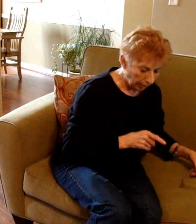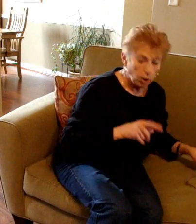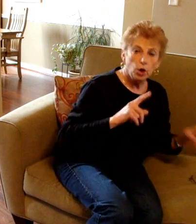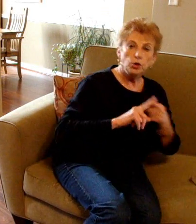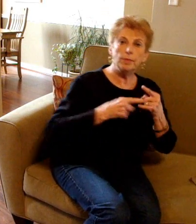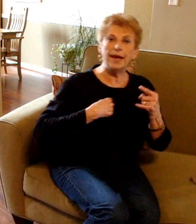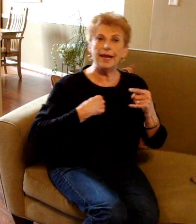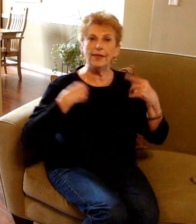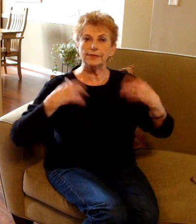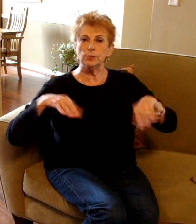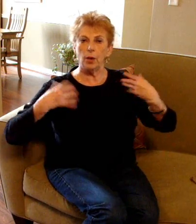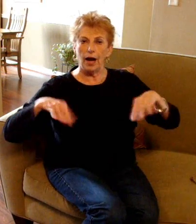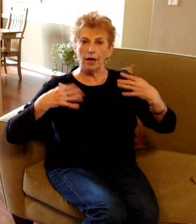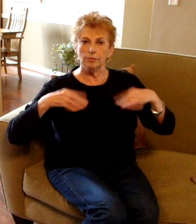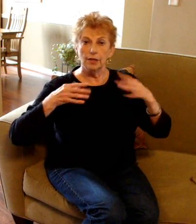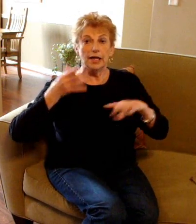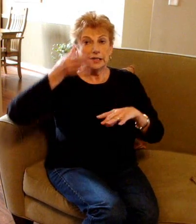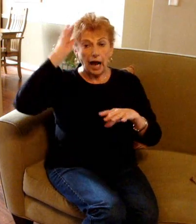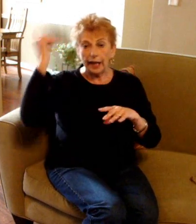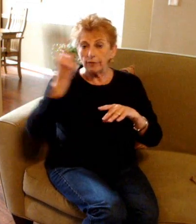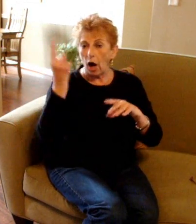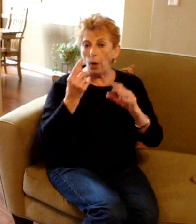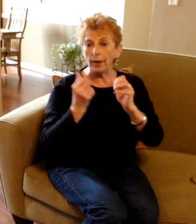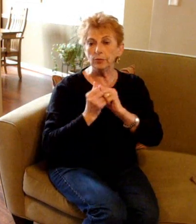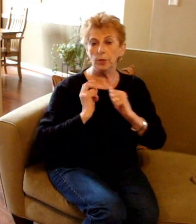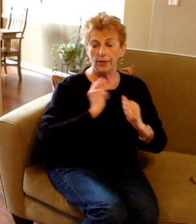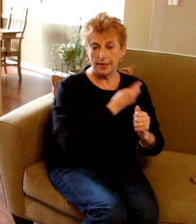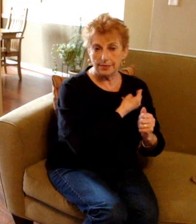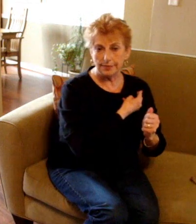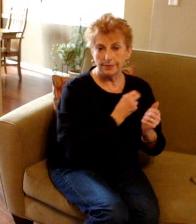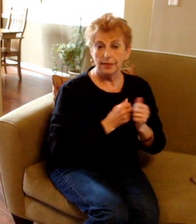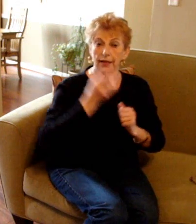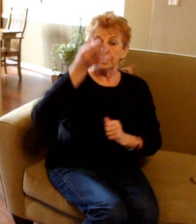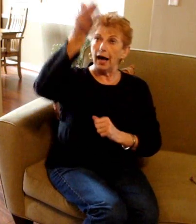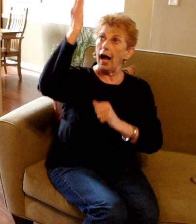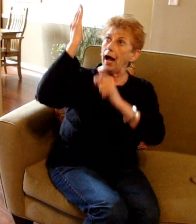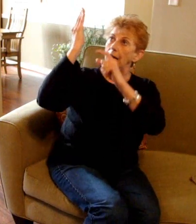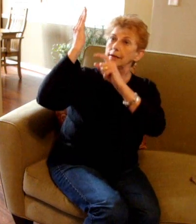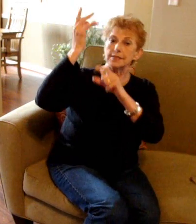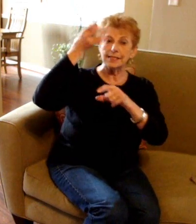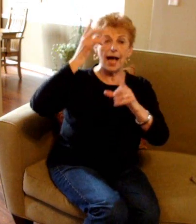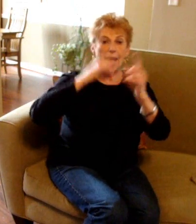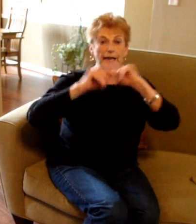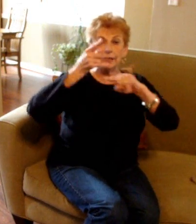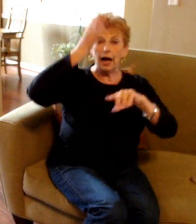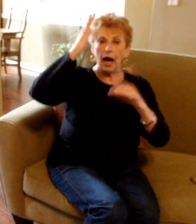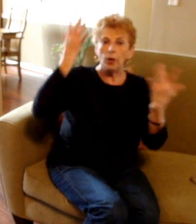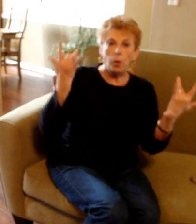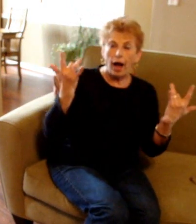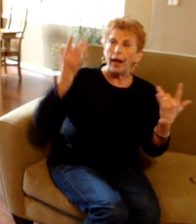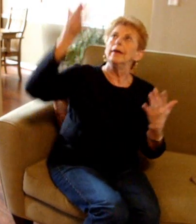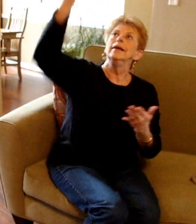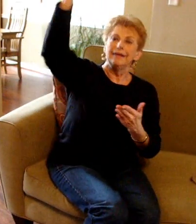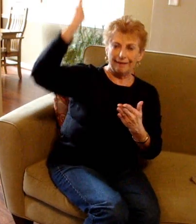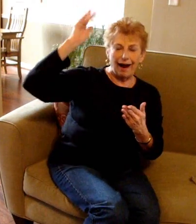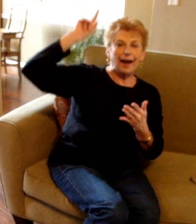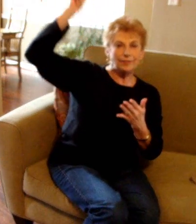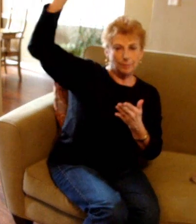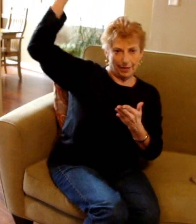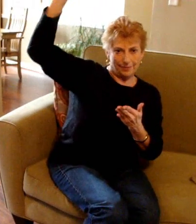To me, this is why God is always with us. God is Son and God's wife. God is above.